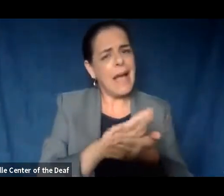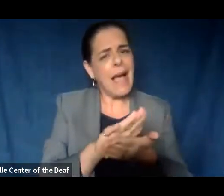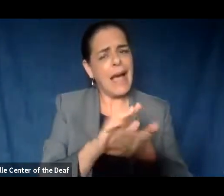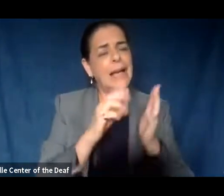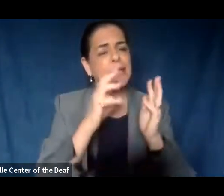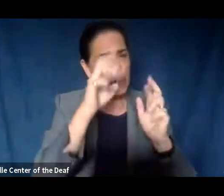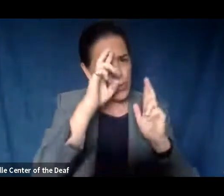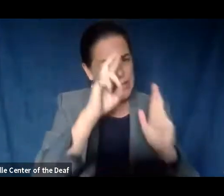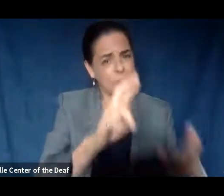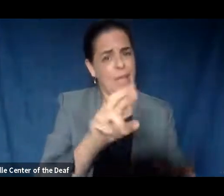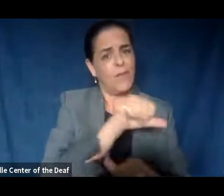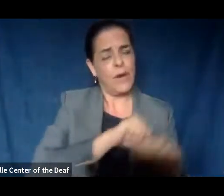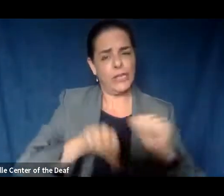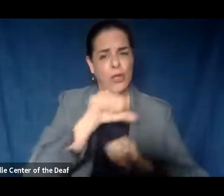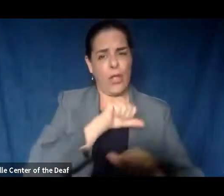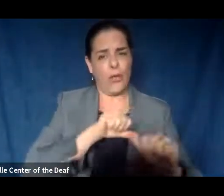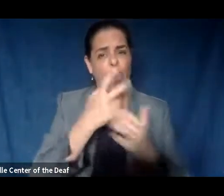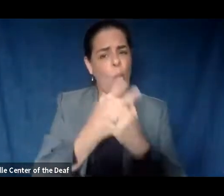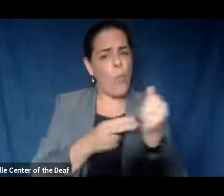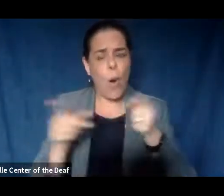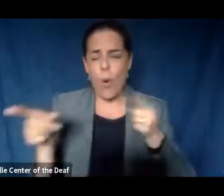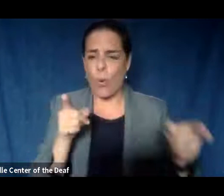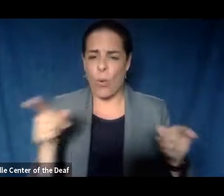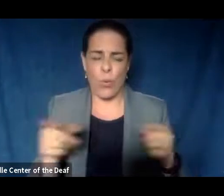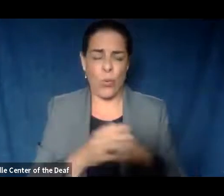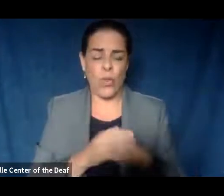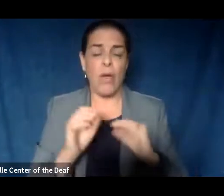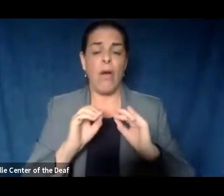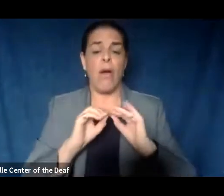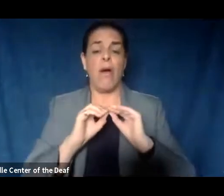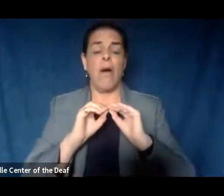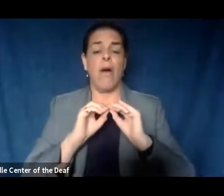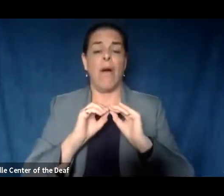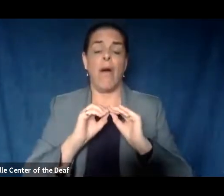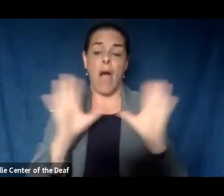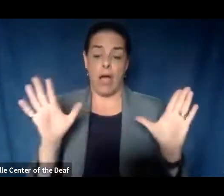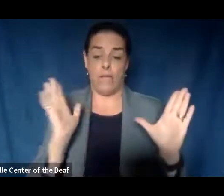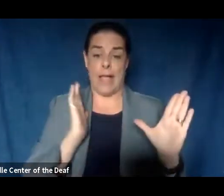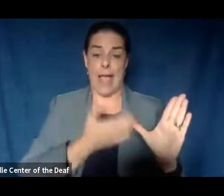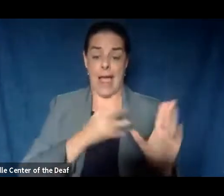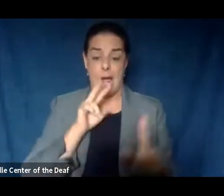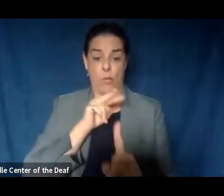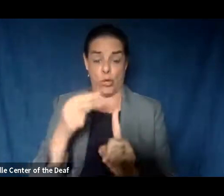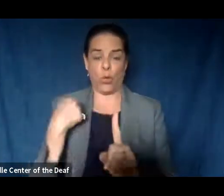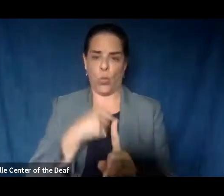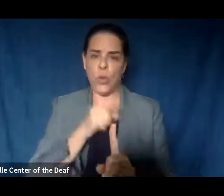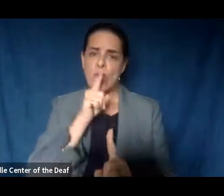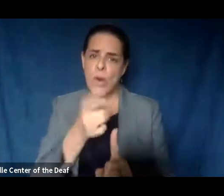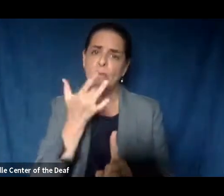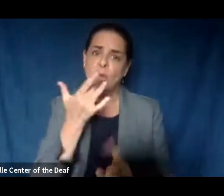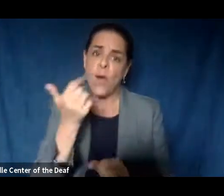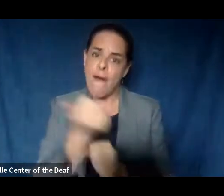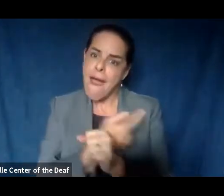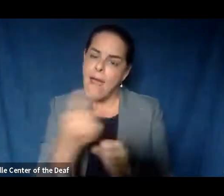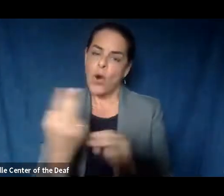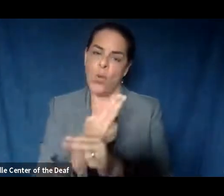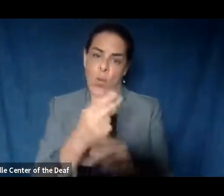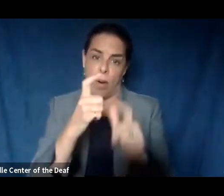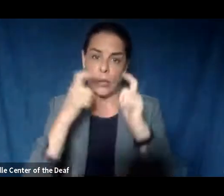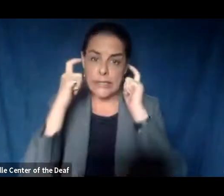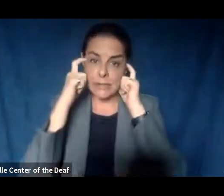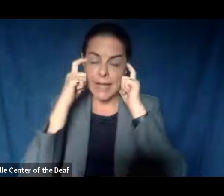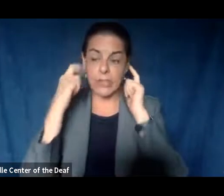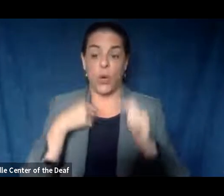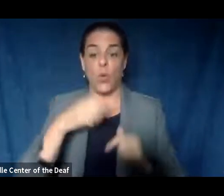respectful of each other on both sides. Obviously, from our perspective, we really want everybody to wear a mask because we know that's going to